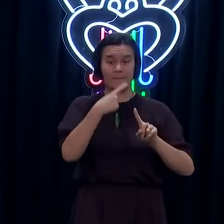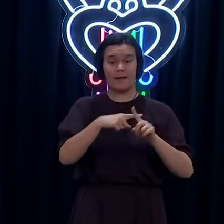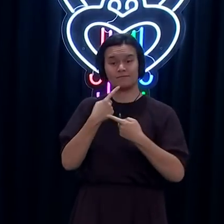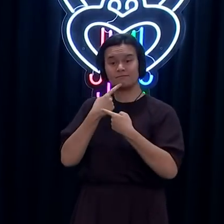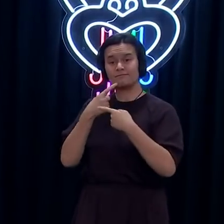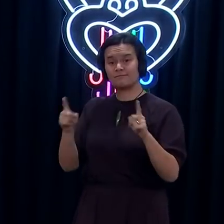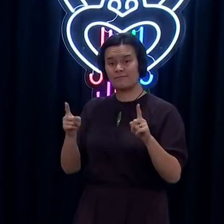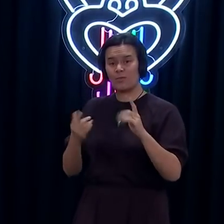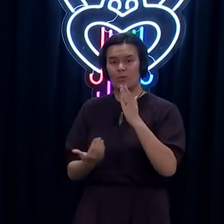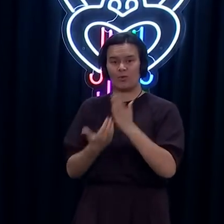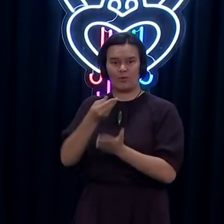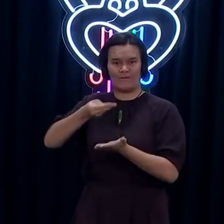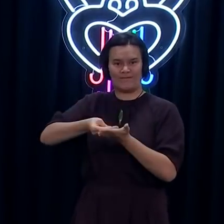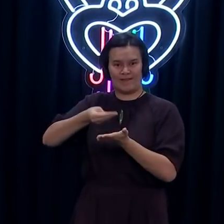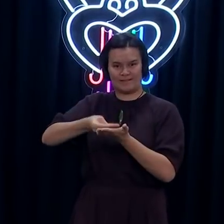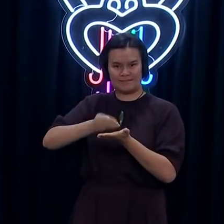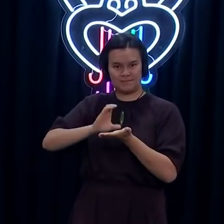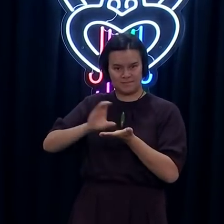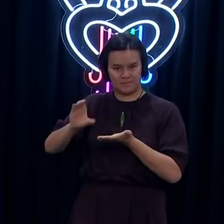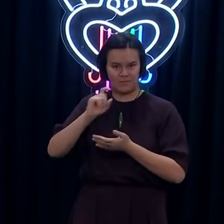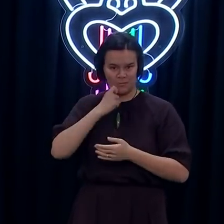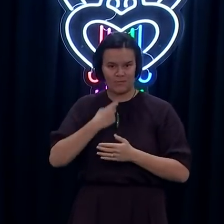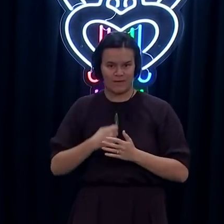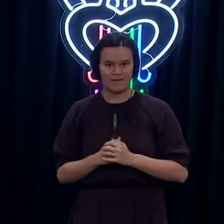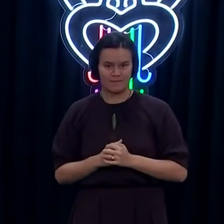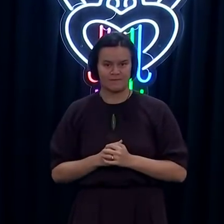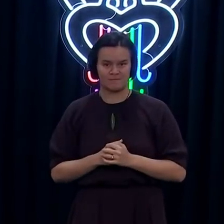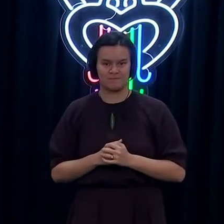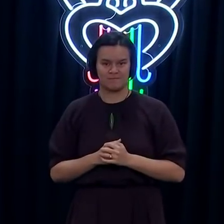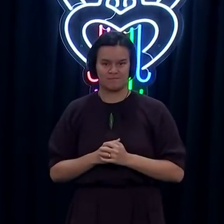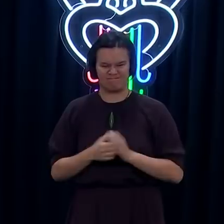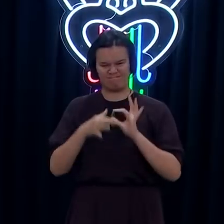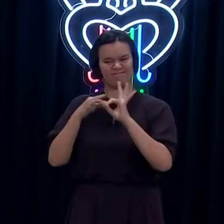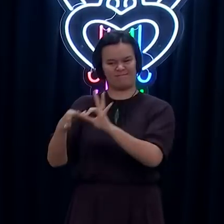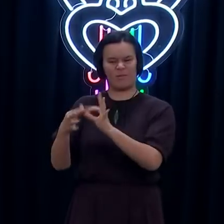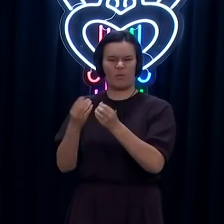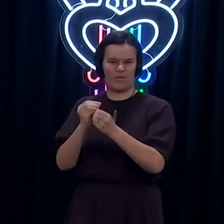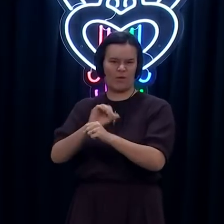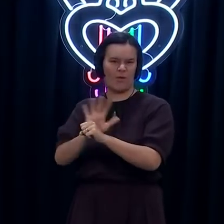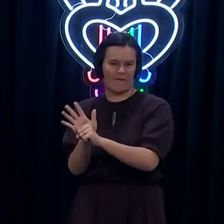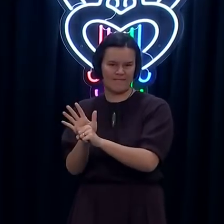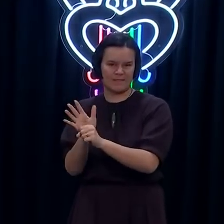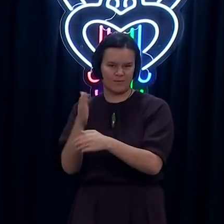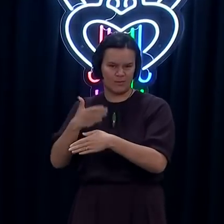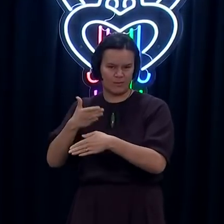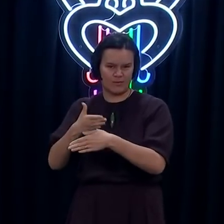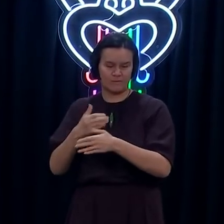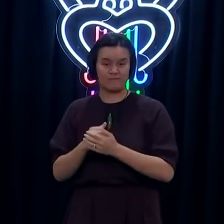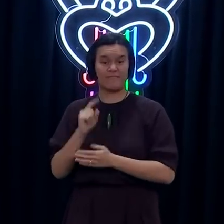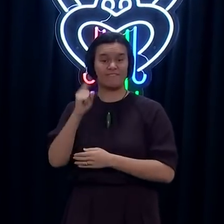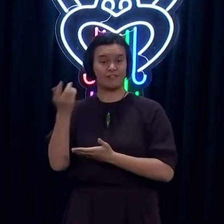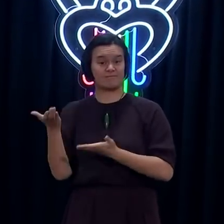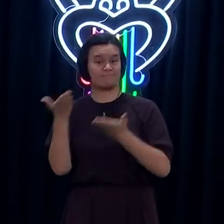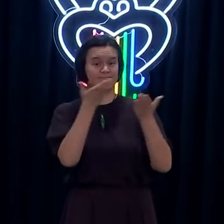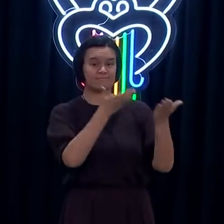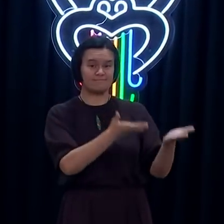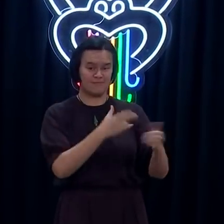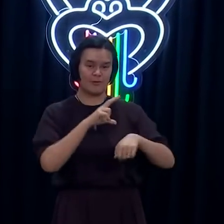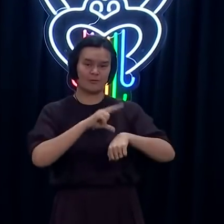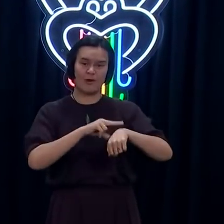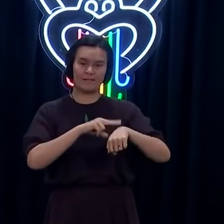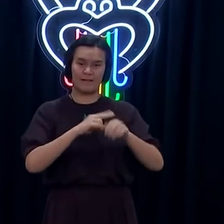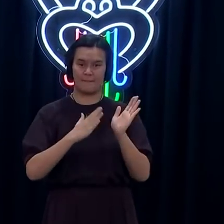significant government investment into COVID research and response. But first, I'll hand over to Dr Caroline